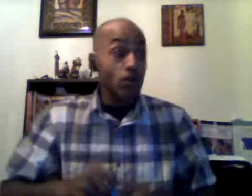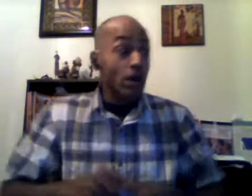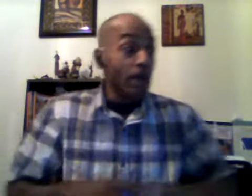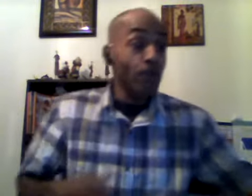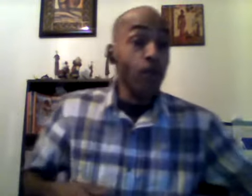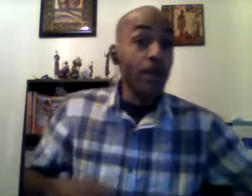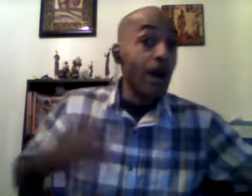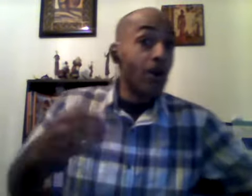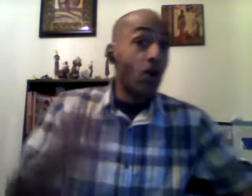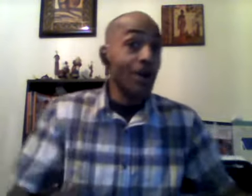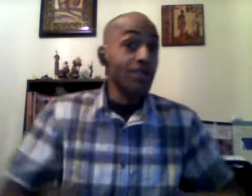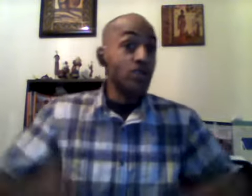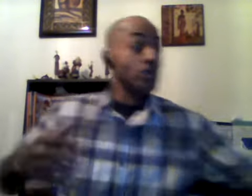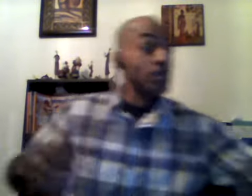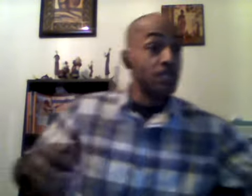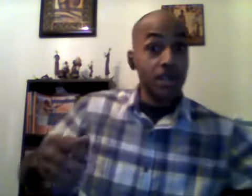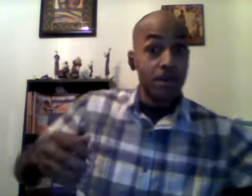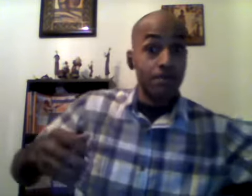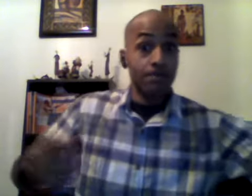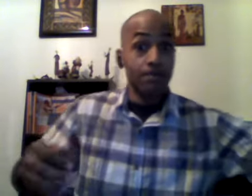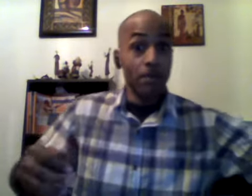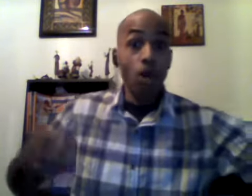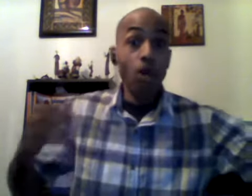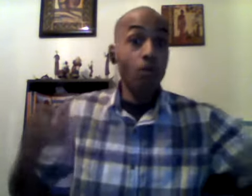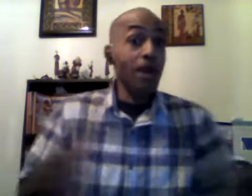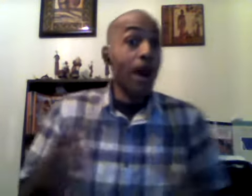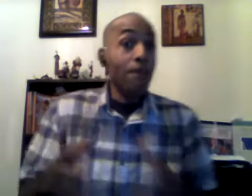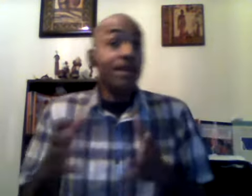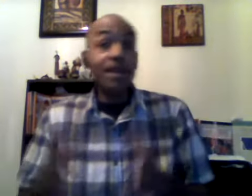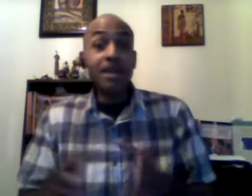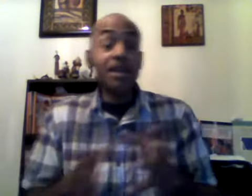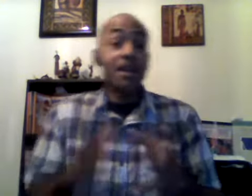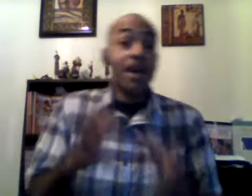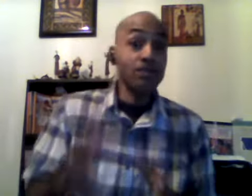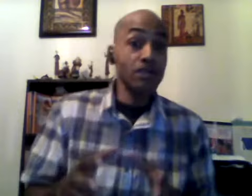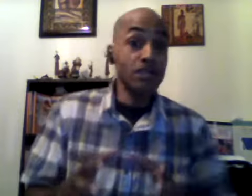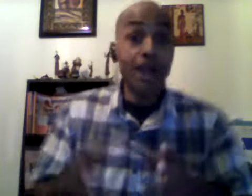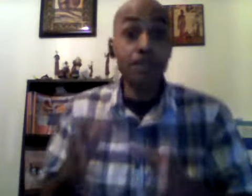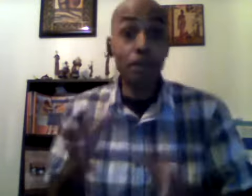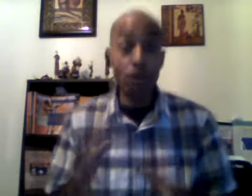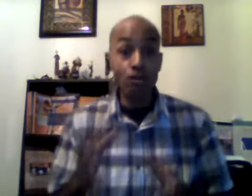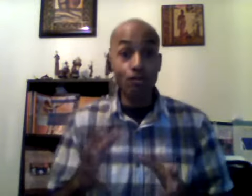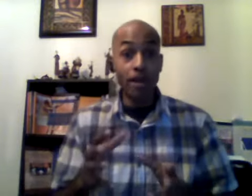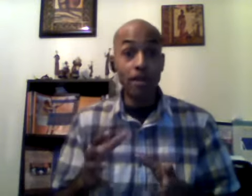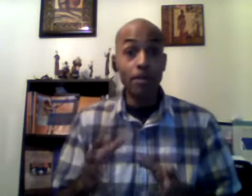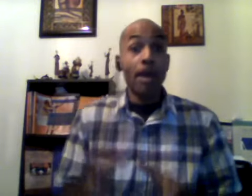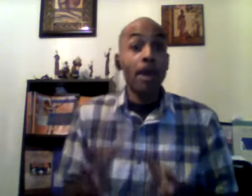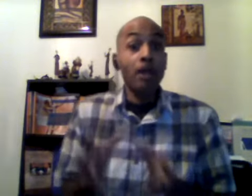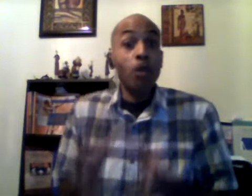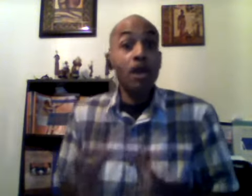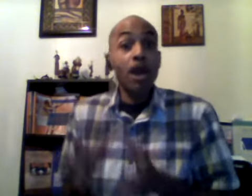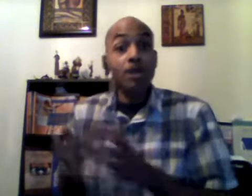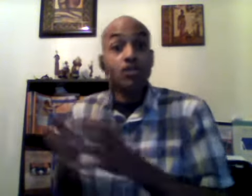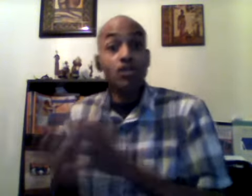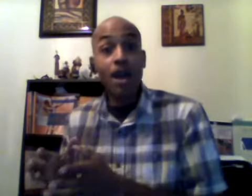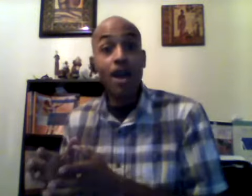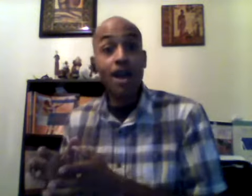if we are going to the gym or we are beginning an exercise program and we are trying